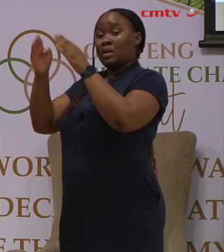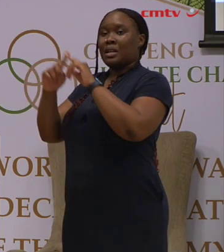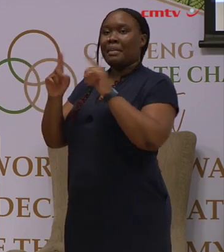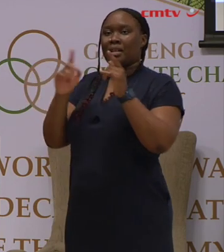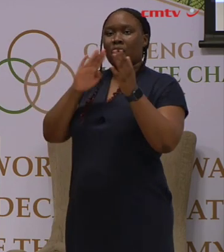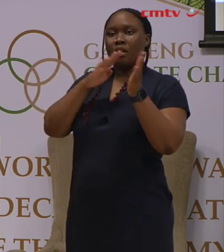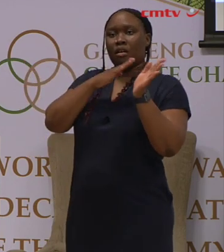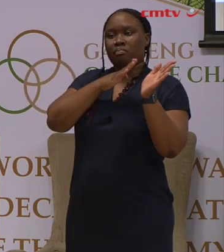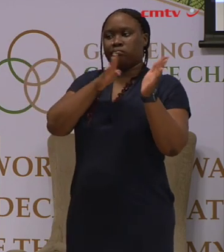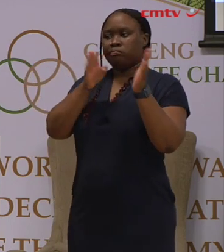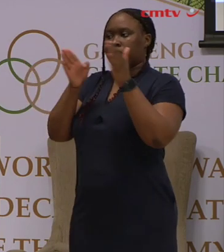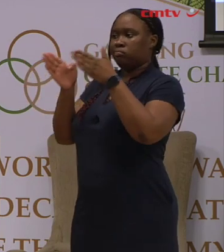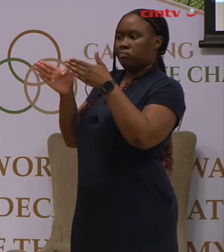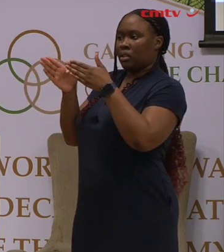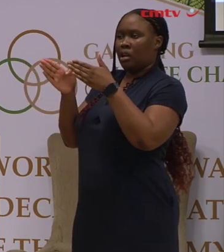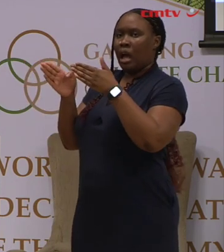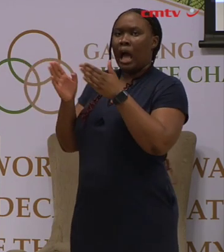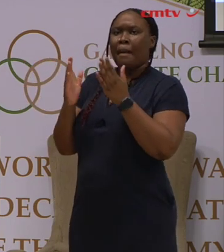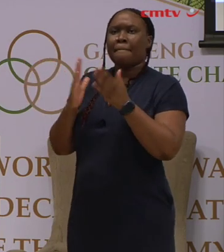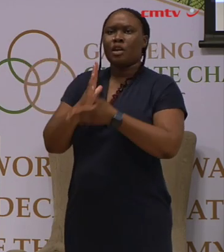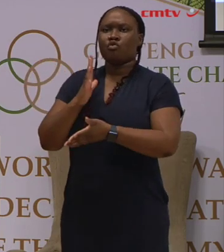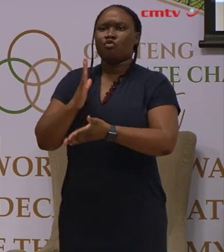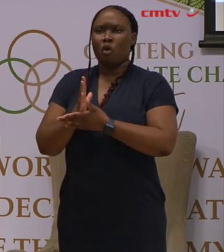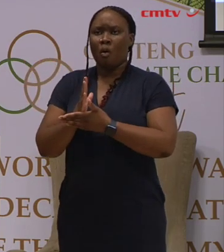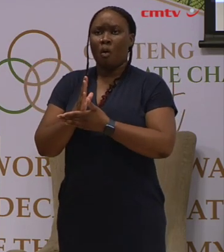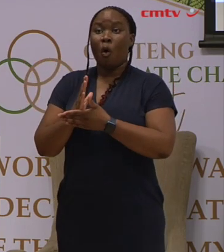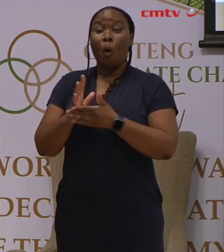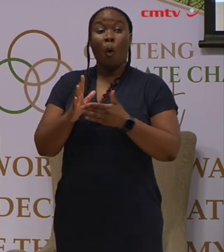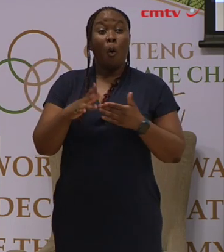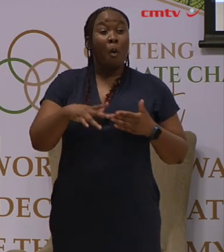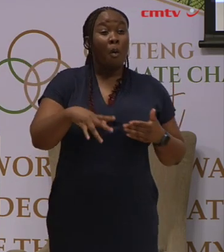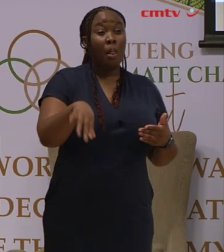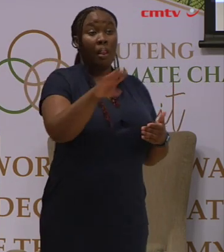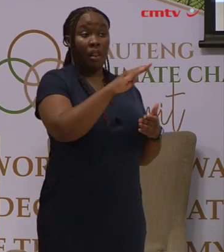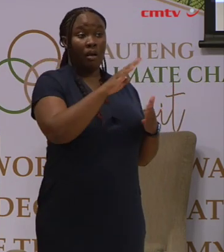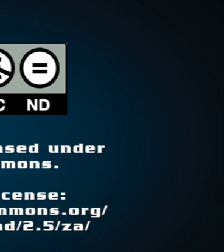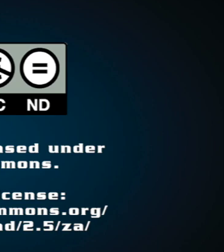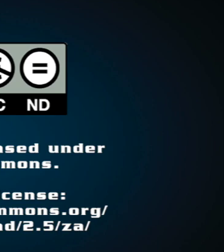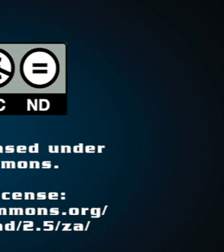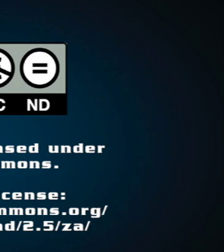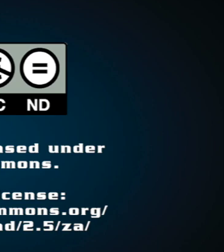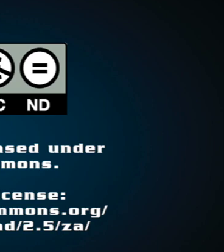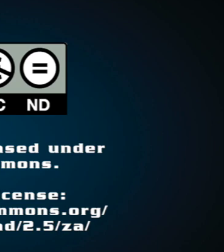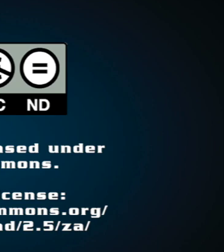of it is how do we ensure that we move everybody along with us.